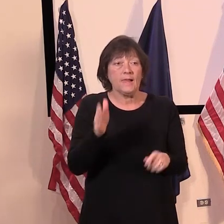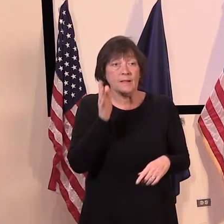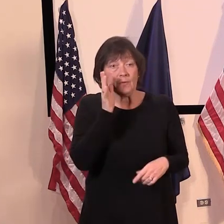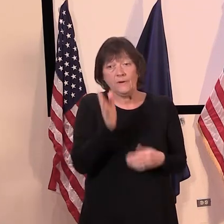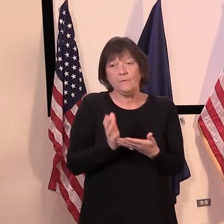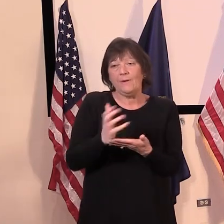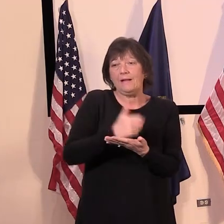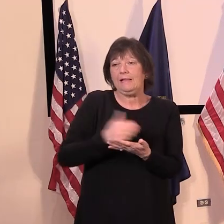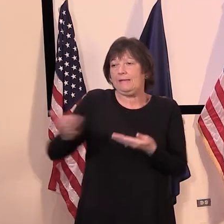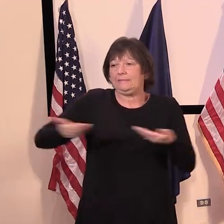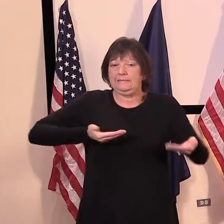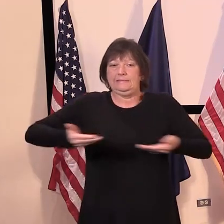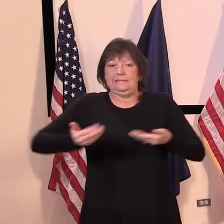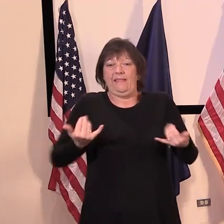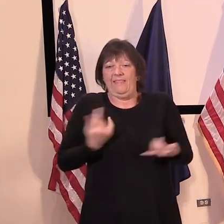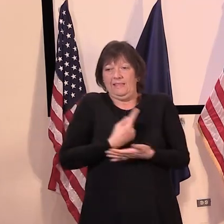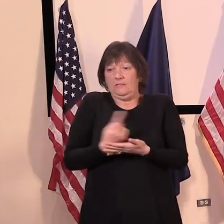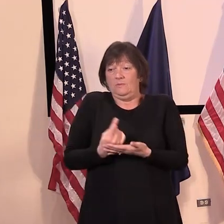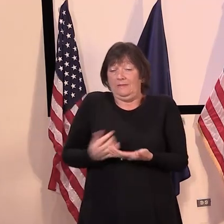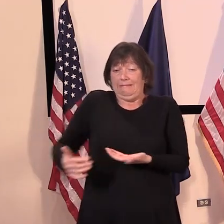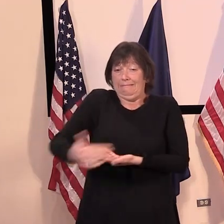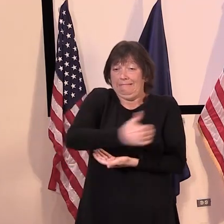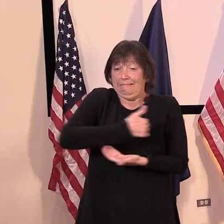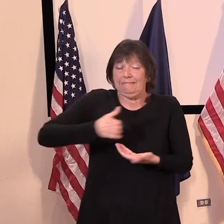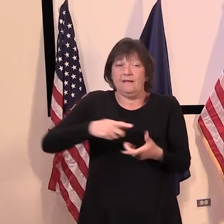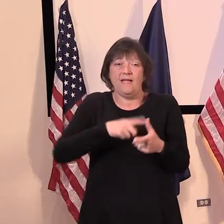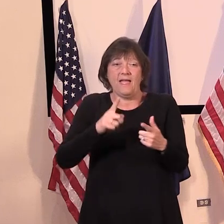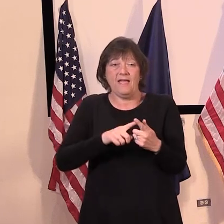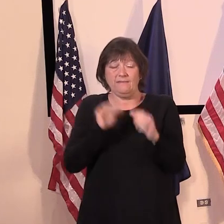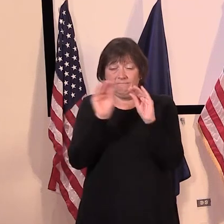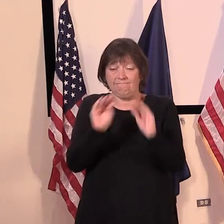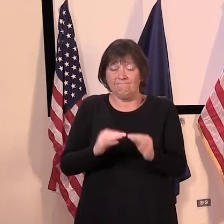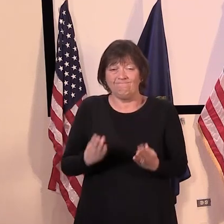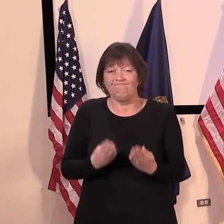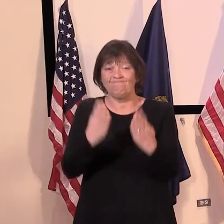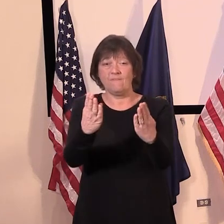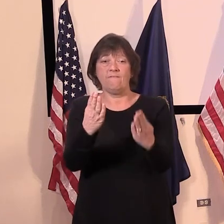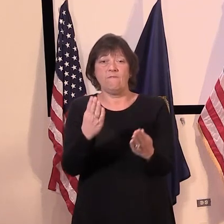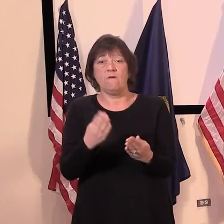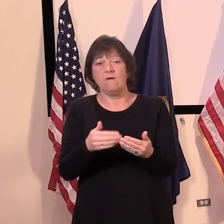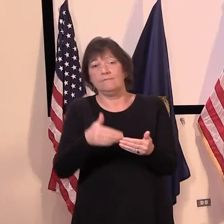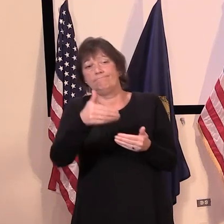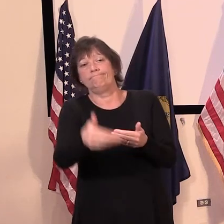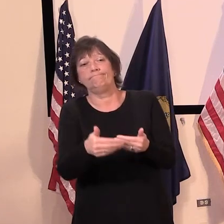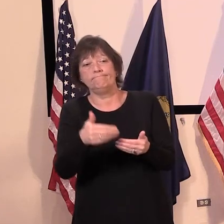uh, collecting those submissions this week and formulating, uh, a proposal for another budget adjustment.